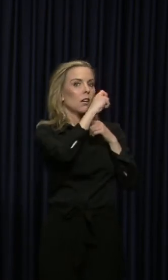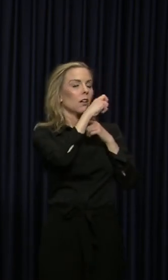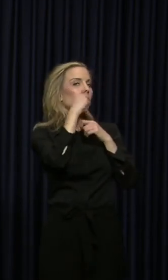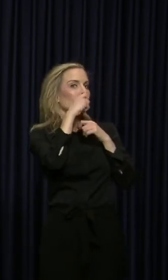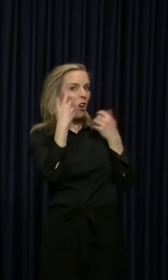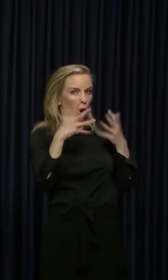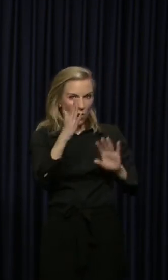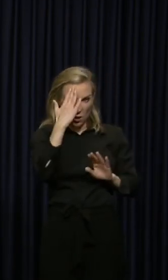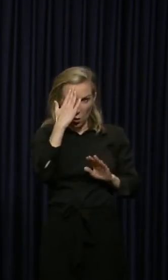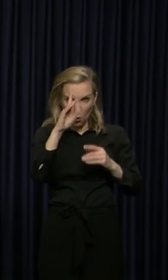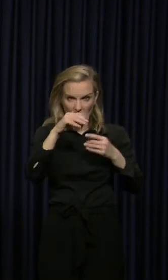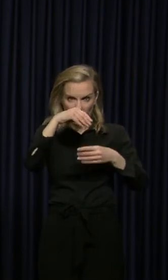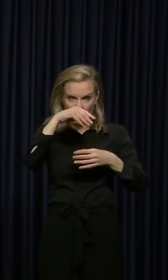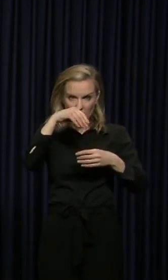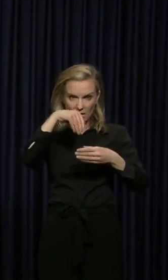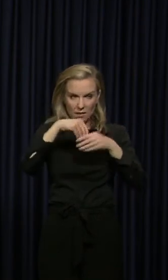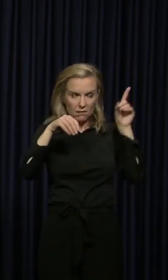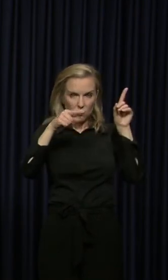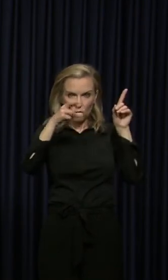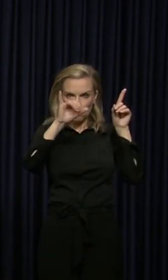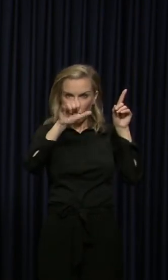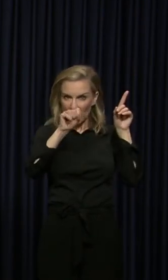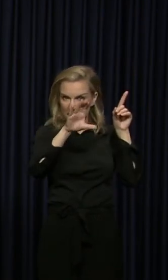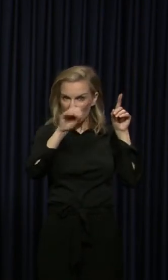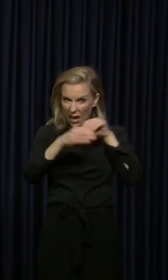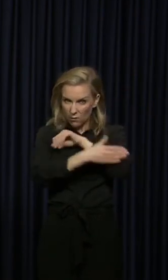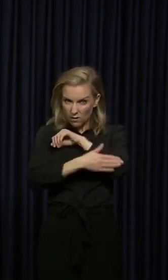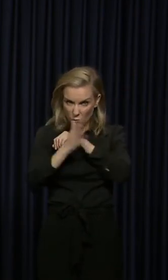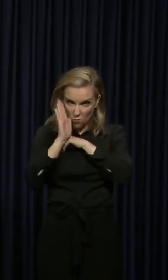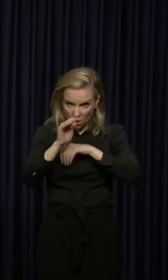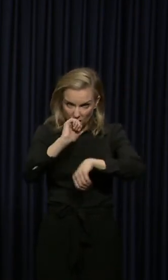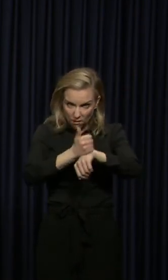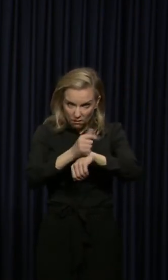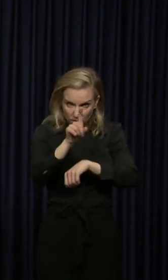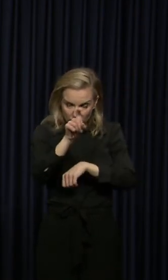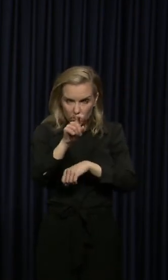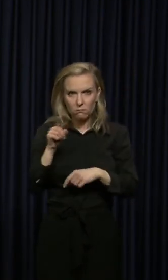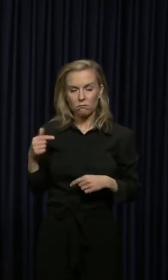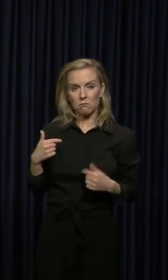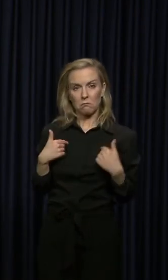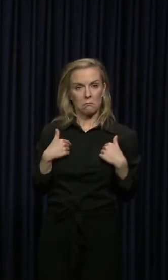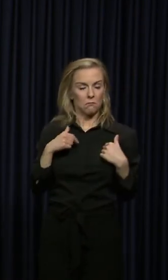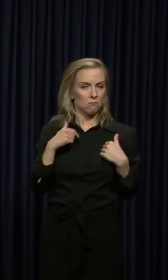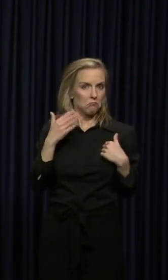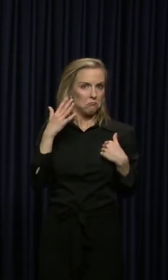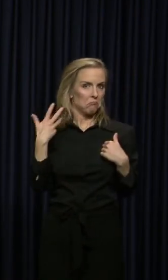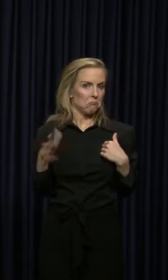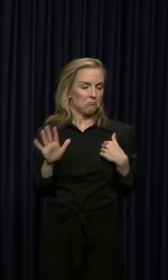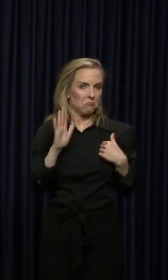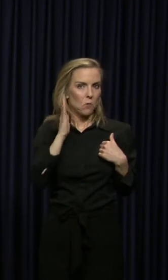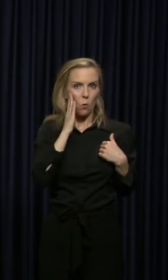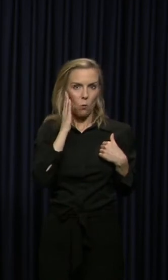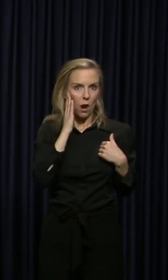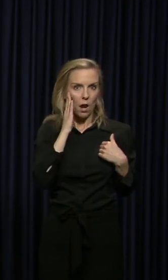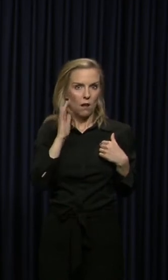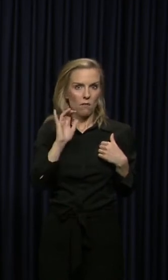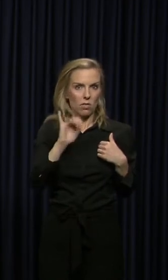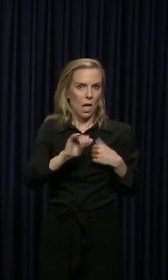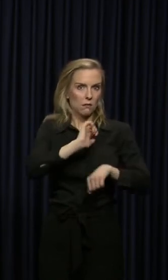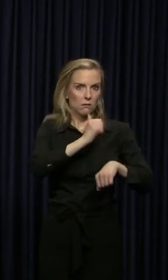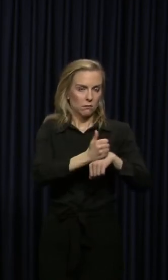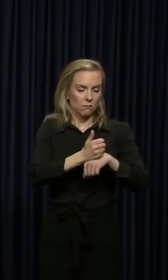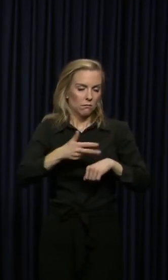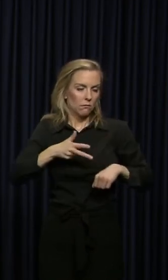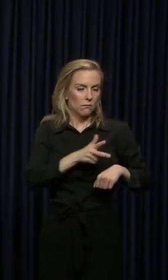Graves County? And what does the governor think? So I'm not aware of of of that drive through test.